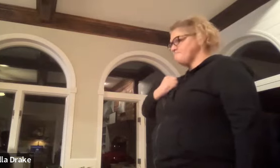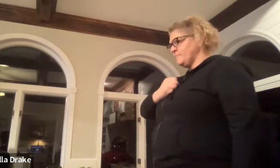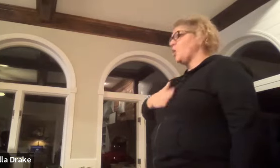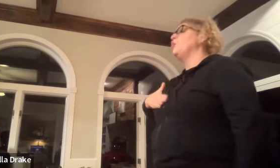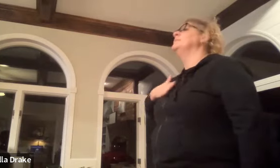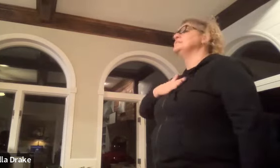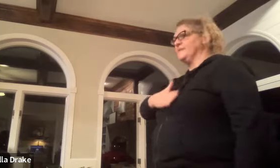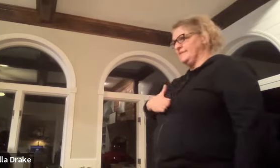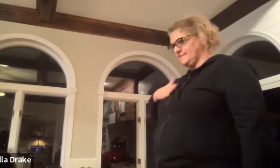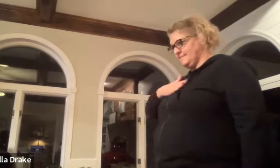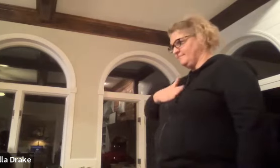this open this please sorry